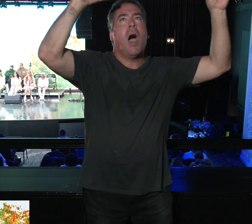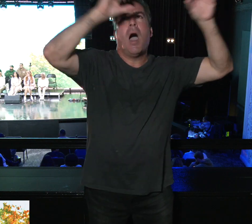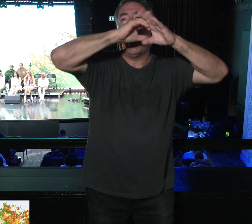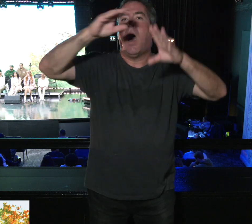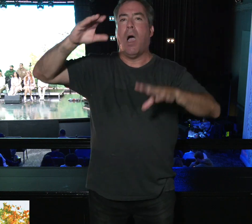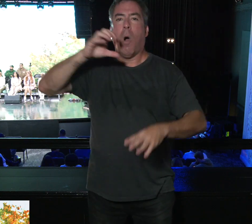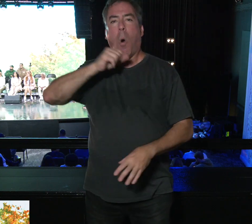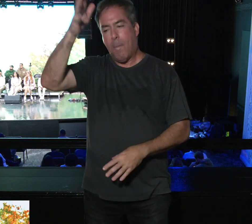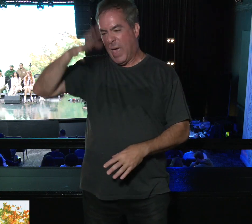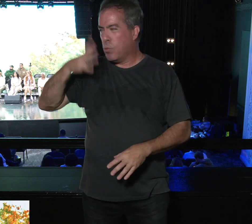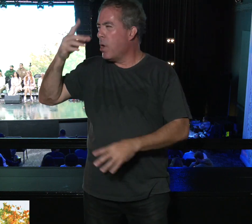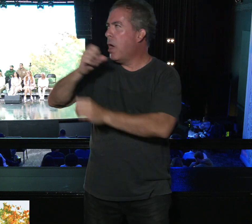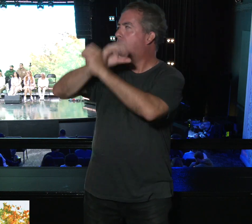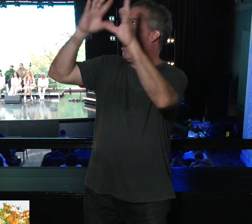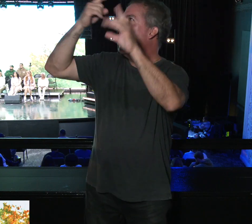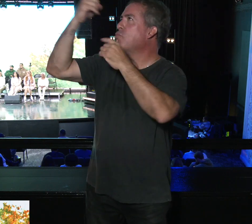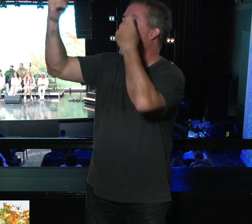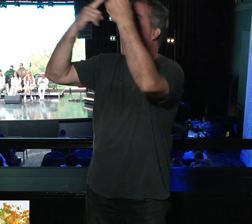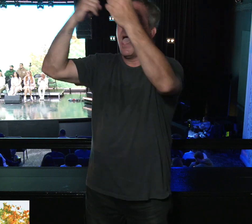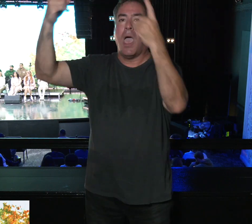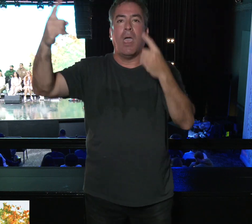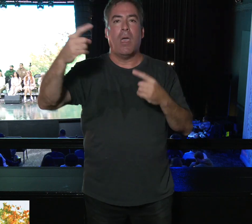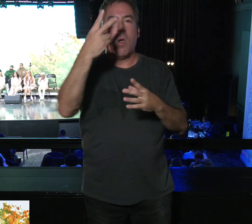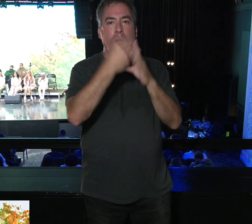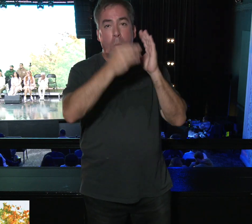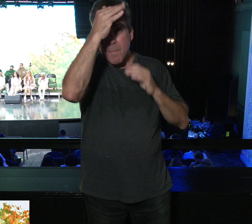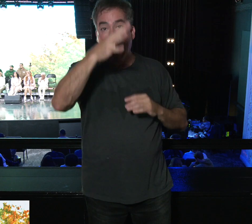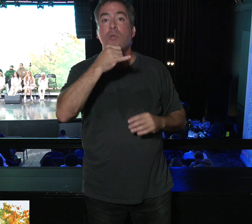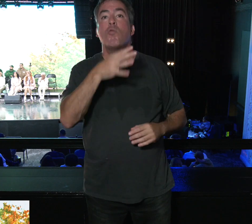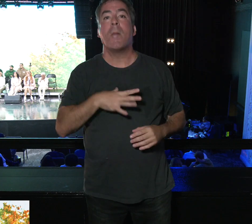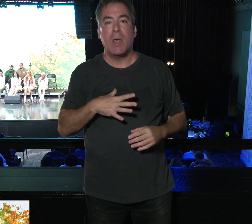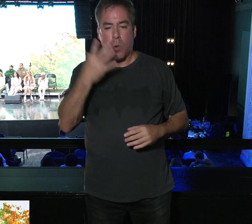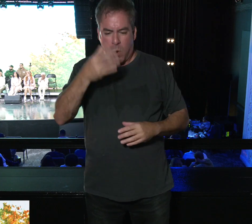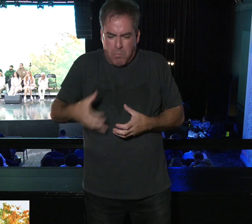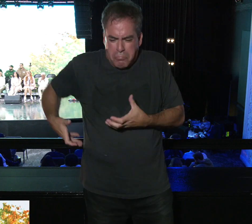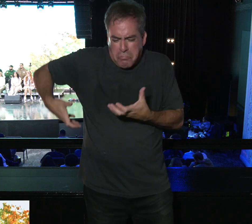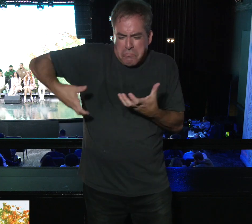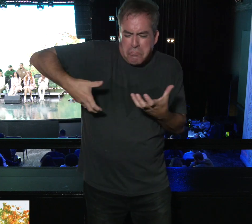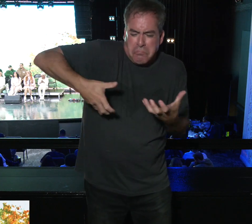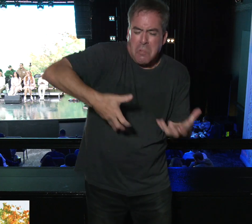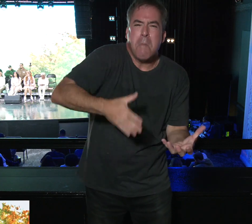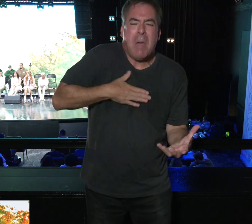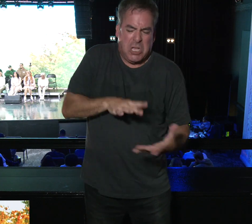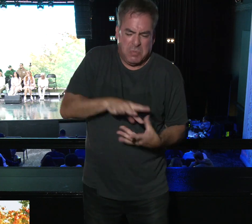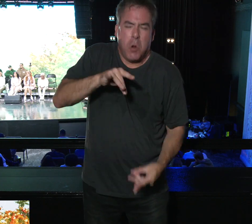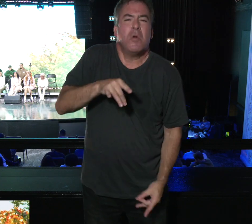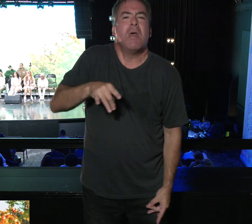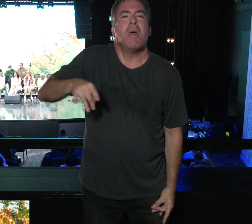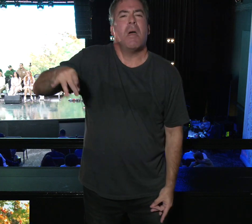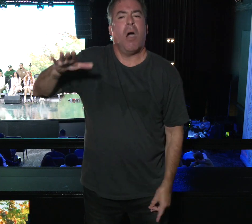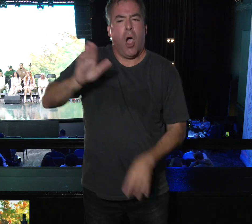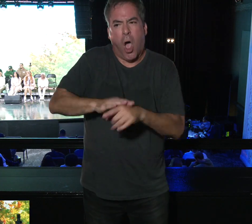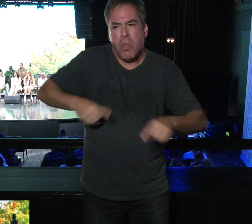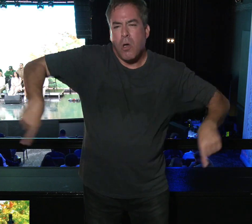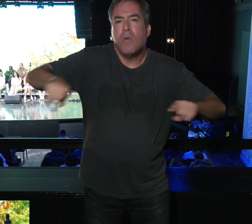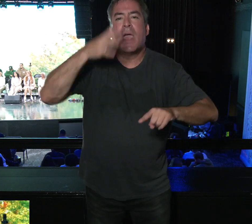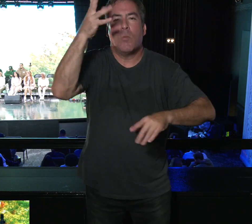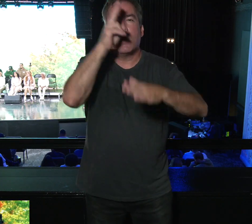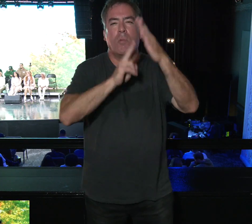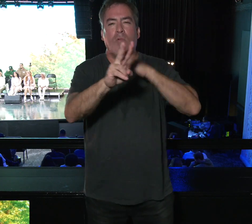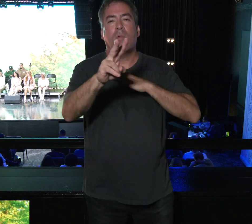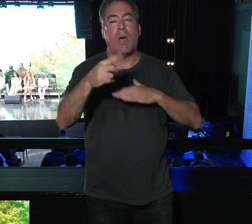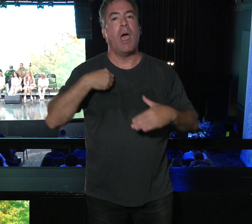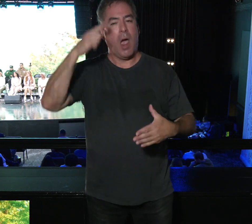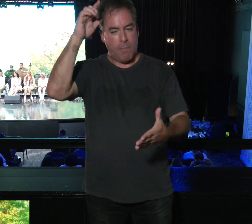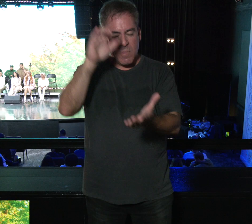dreams, even on my servants, both men and women. I will pour out my spirit in those days, and they will prophesy. Guys, I am